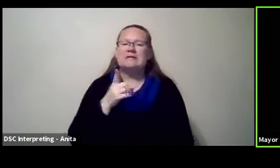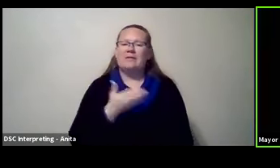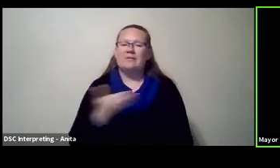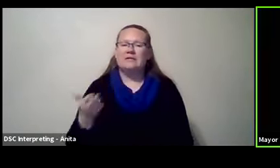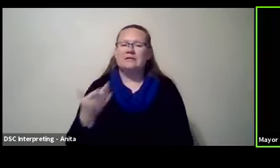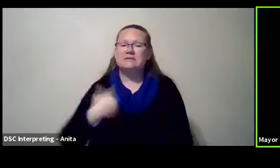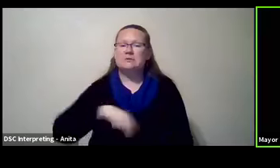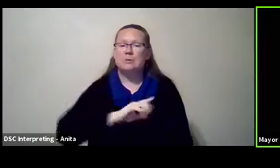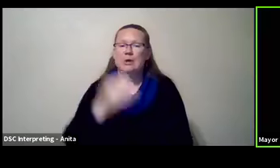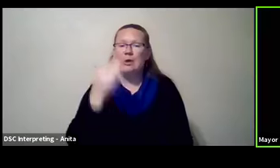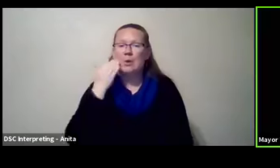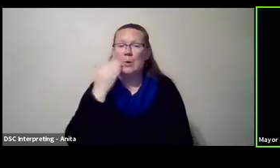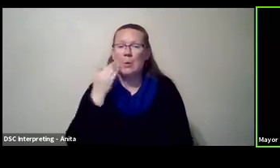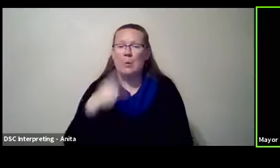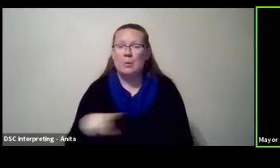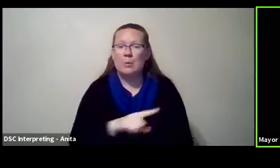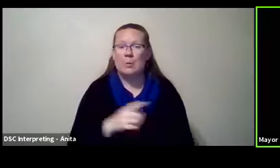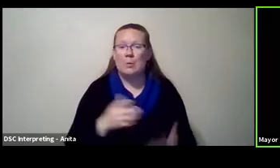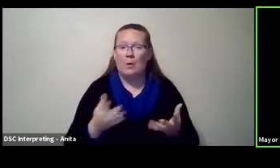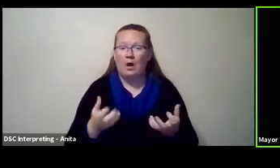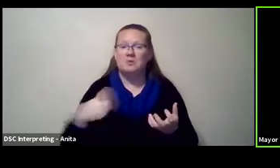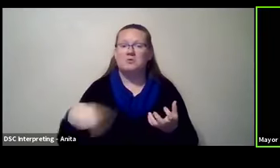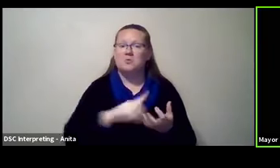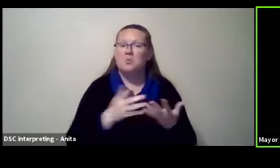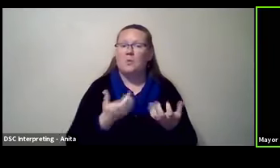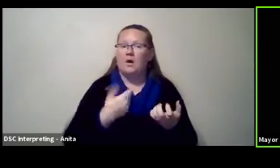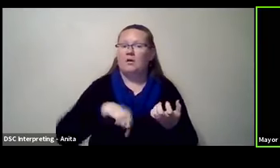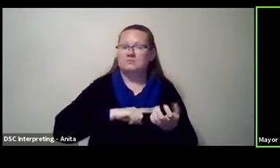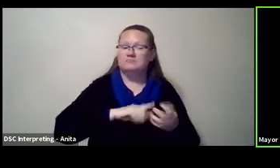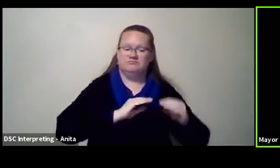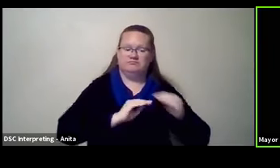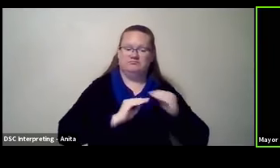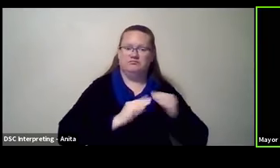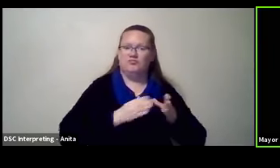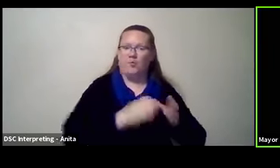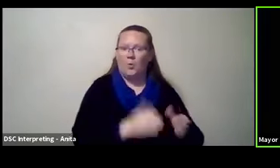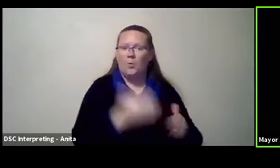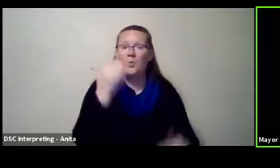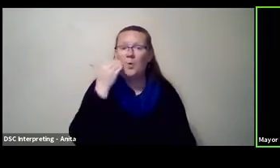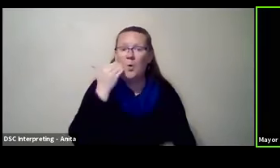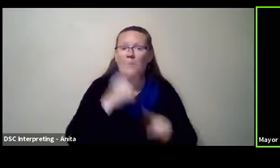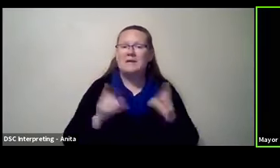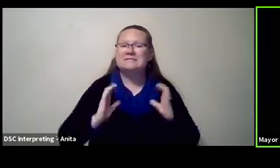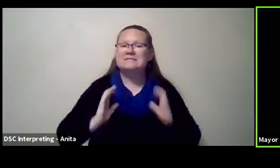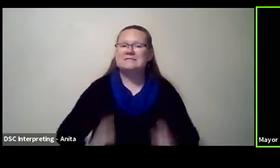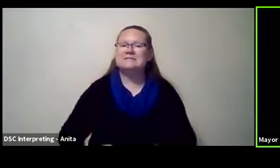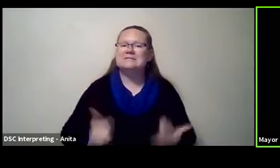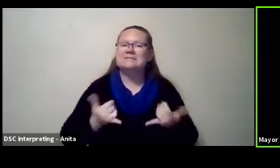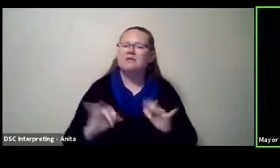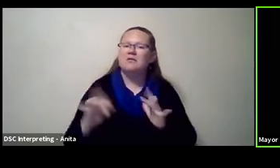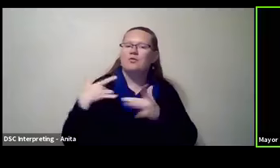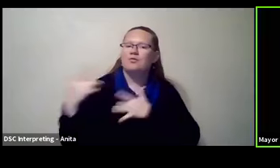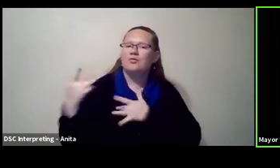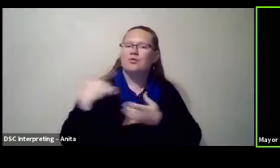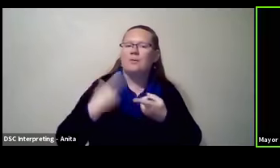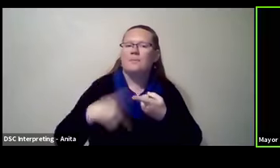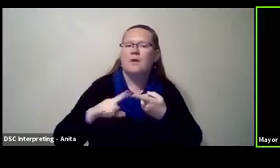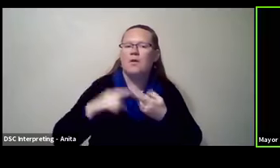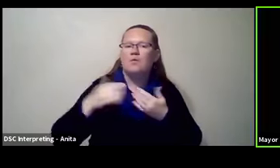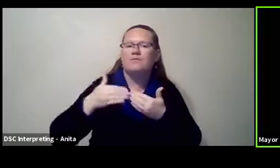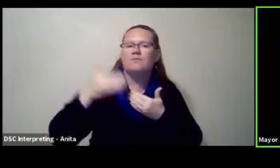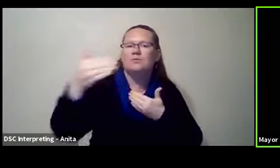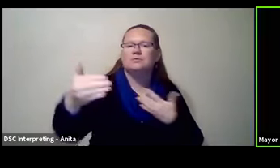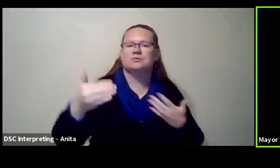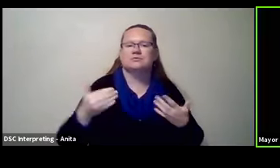want, citizens want to fix their roads, but citizens are still worried about their future. They, you know,